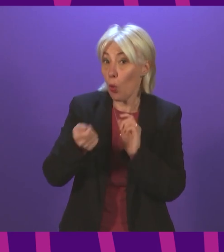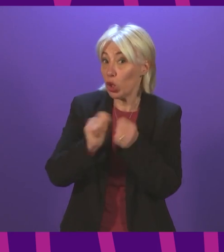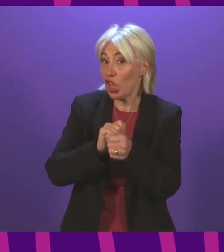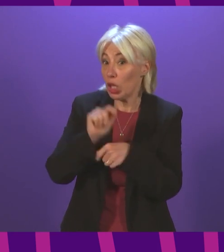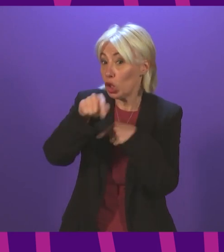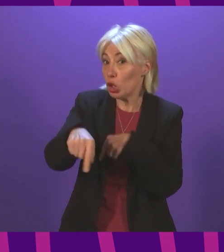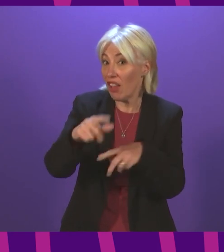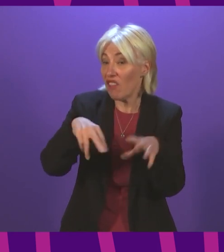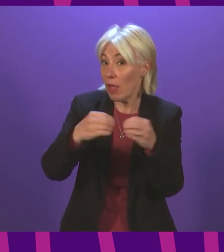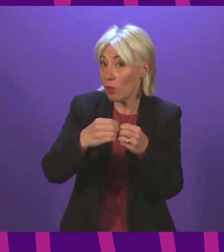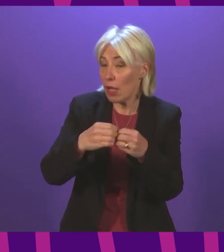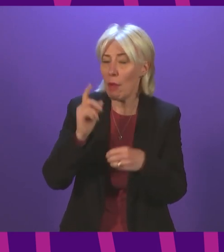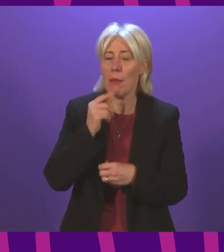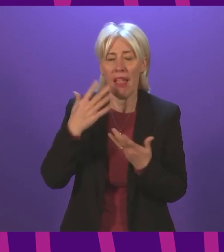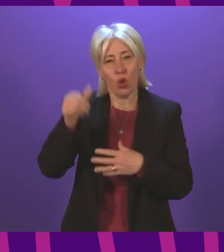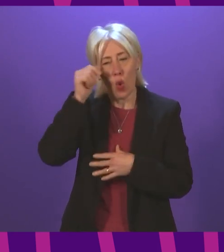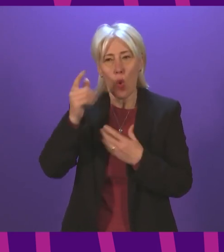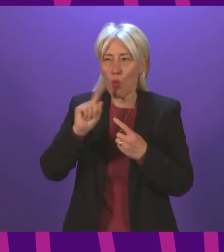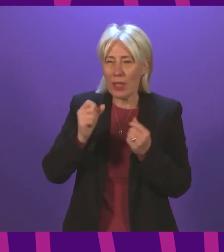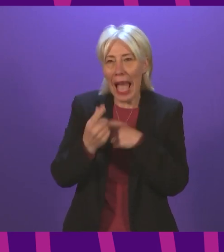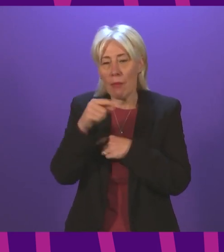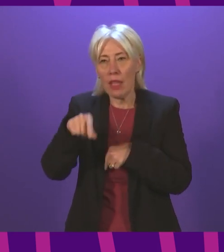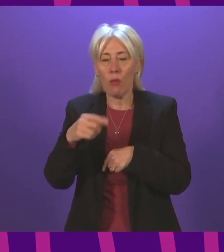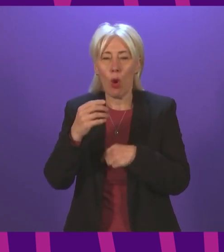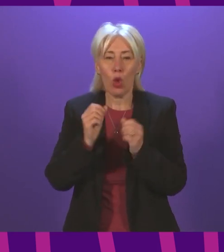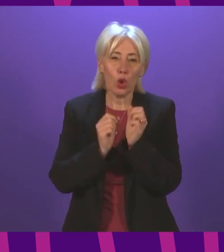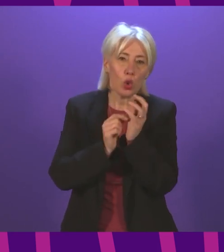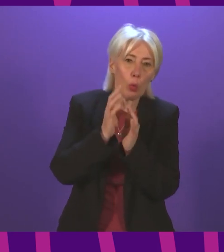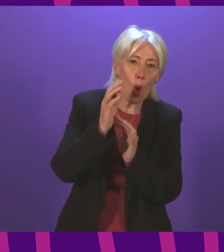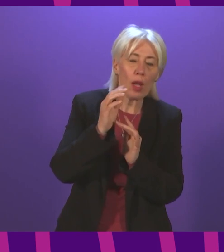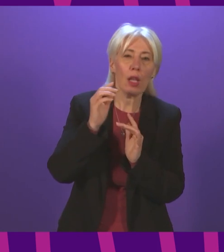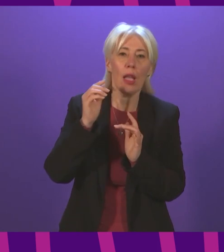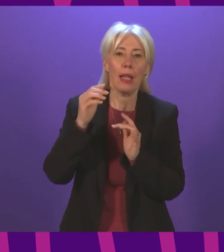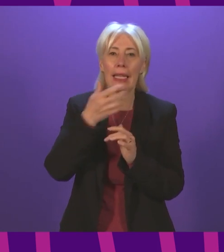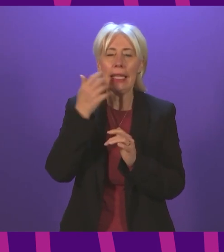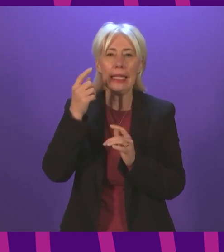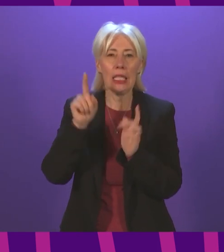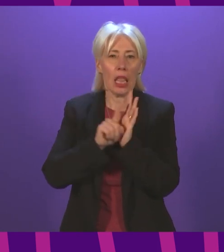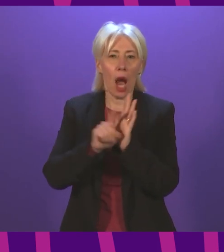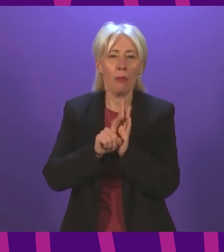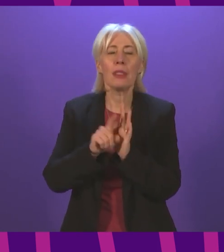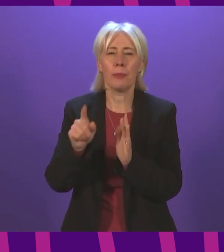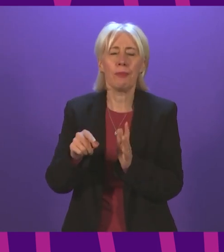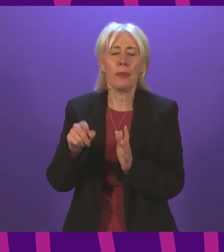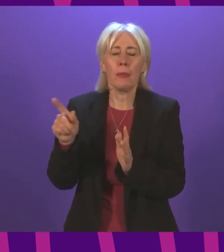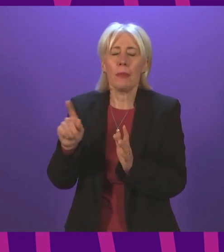such smoke and heat alarms? Can I ask if the First Minister content that you heard enough of the question?